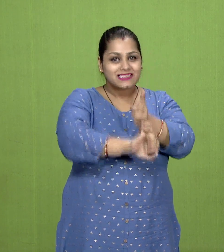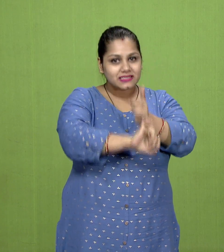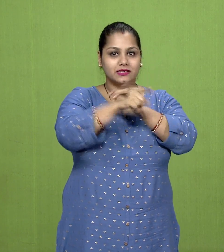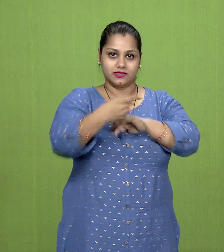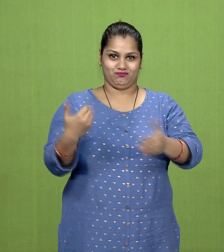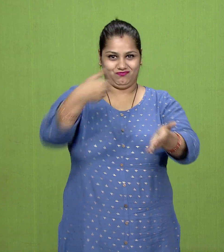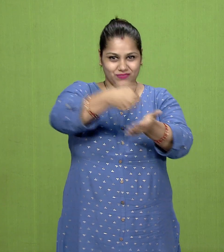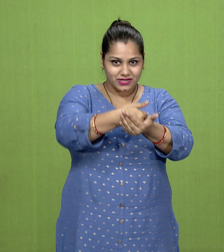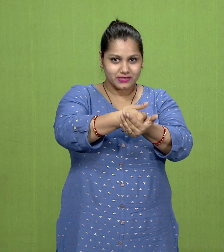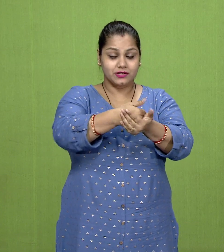in India